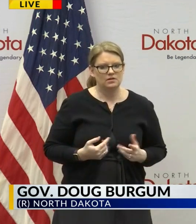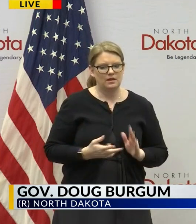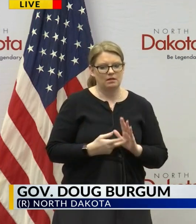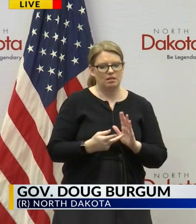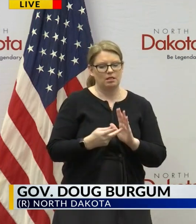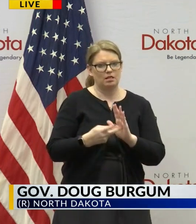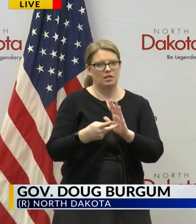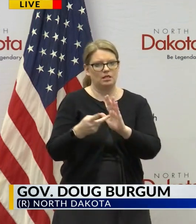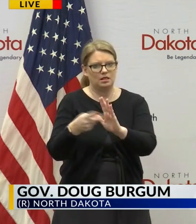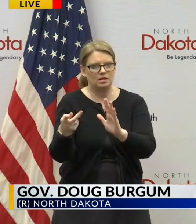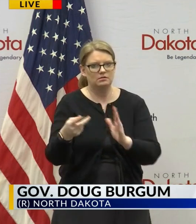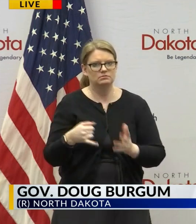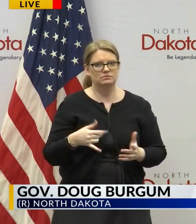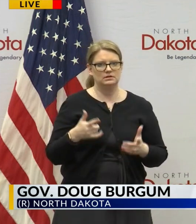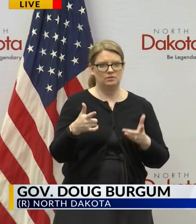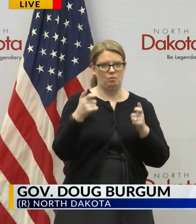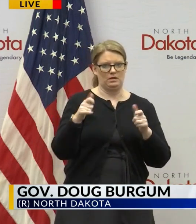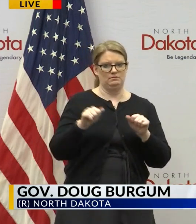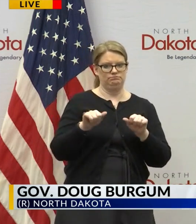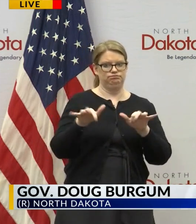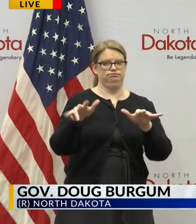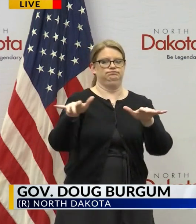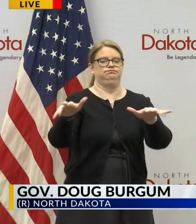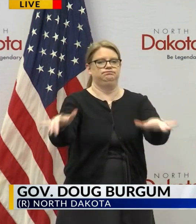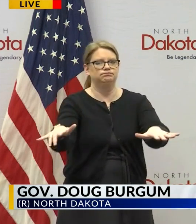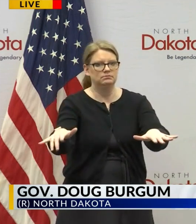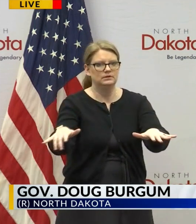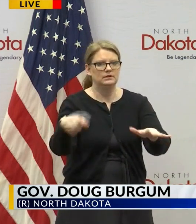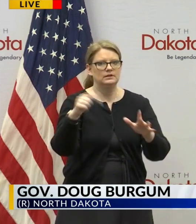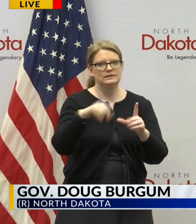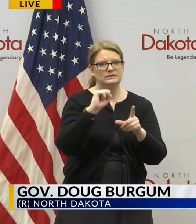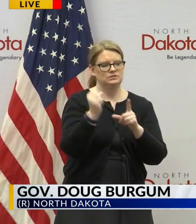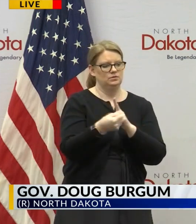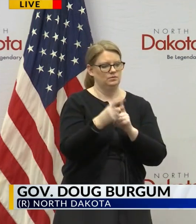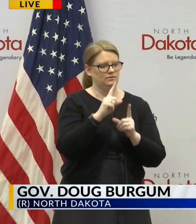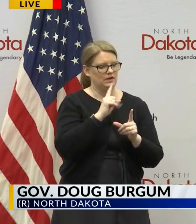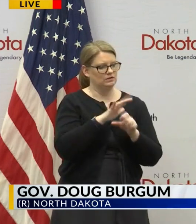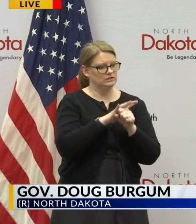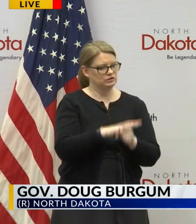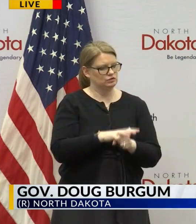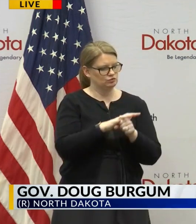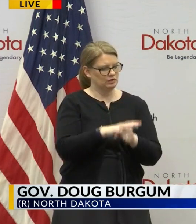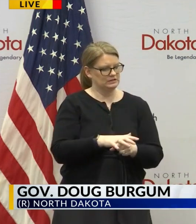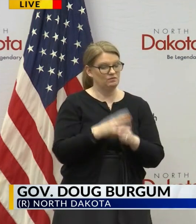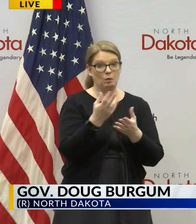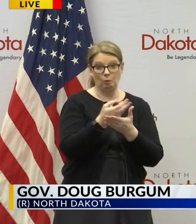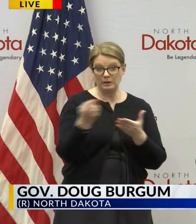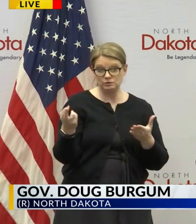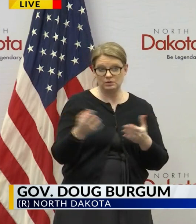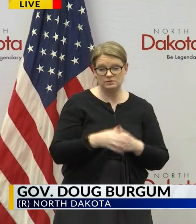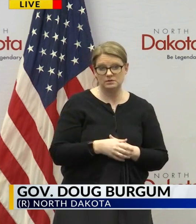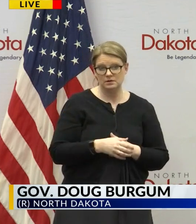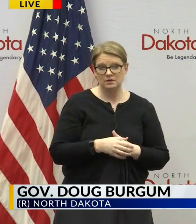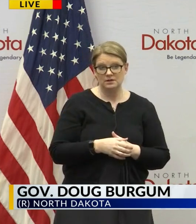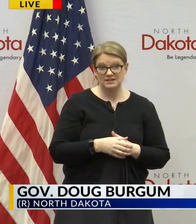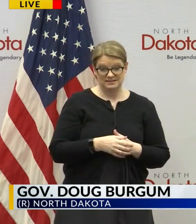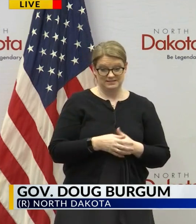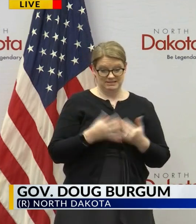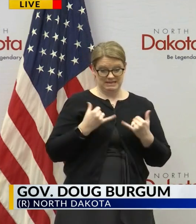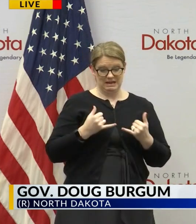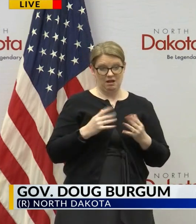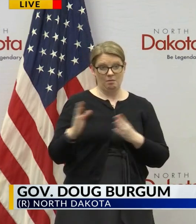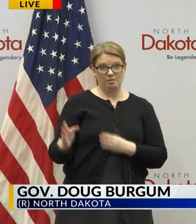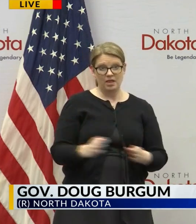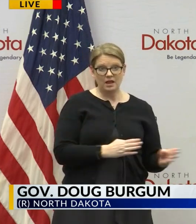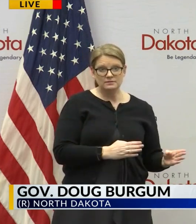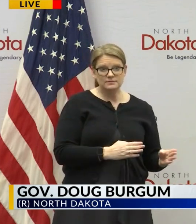continue that quickly we're in a situation where we're really stressed for for resources so again the planning that's going on today